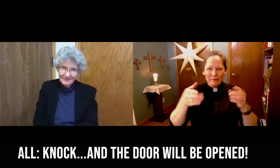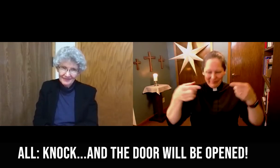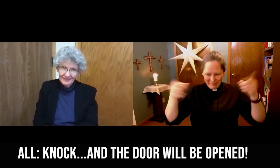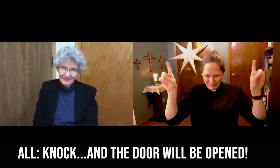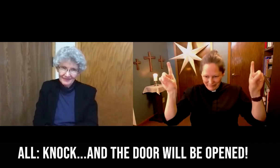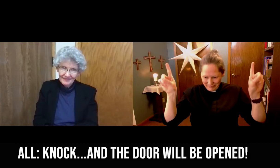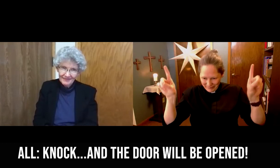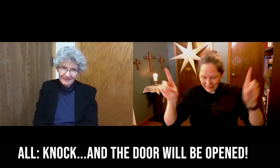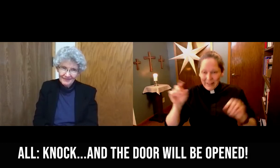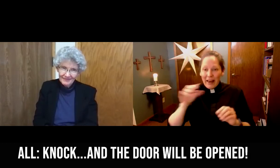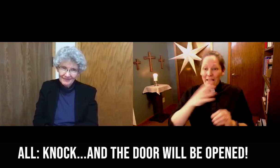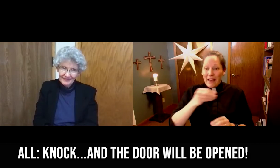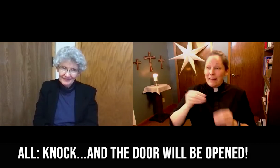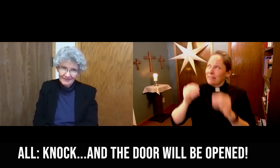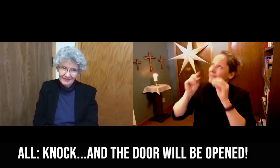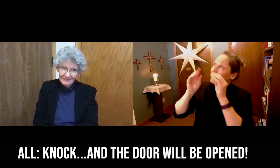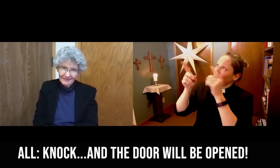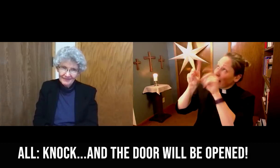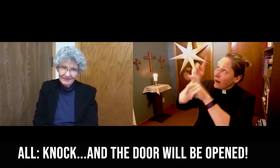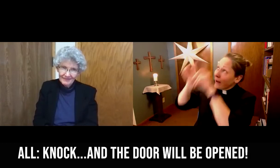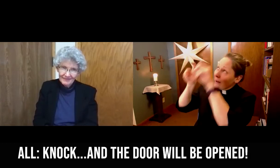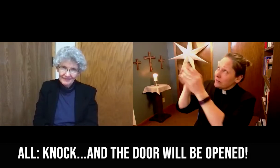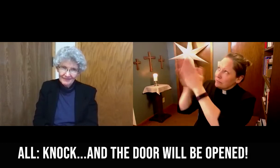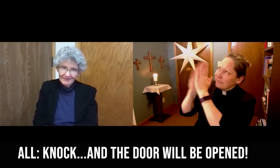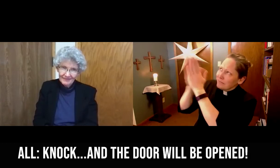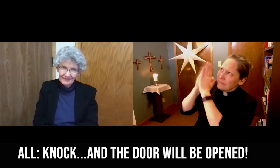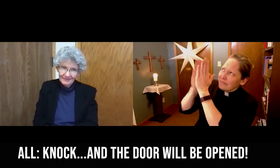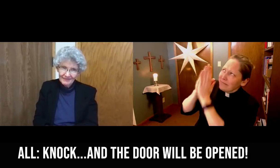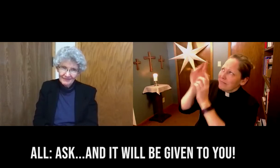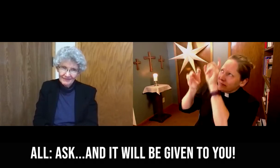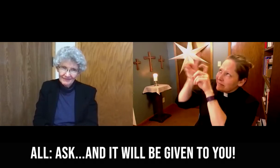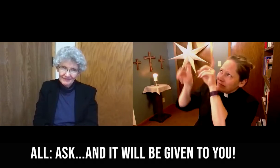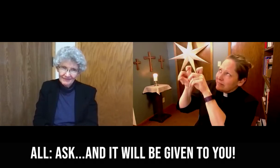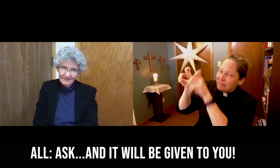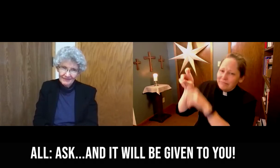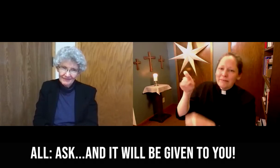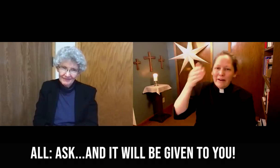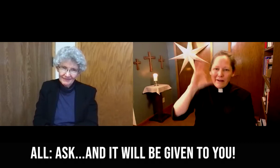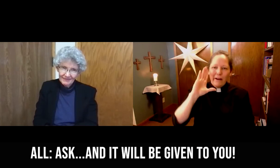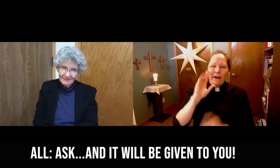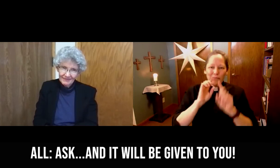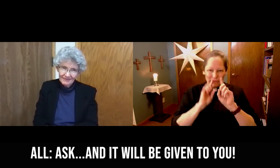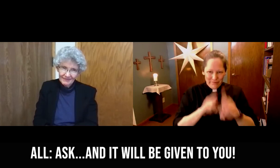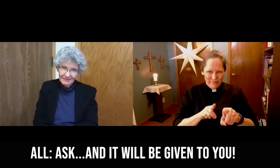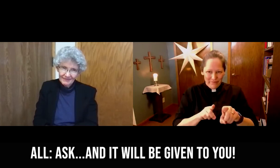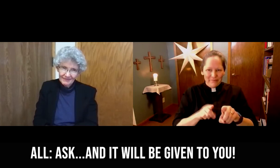ask and it will be given to you.